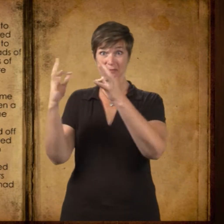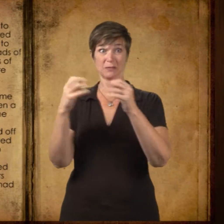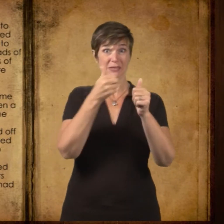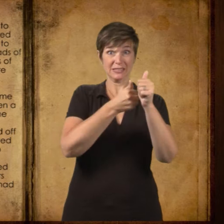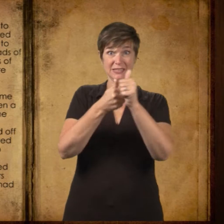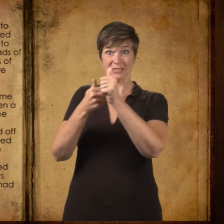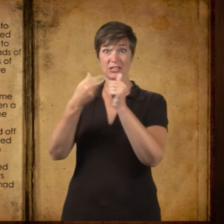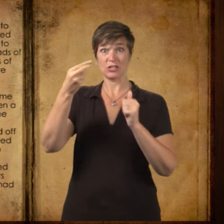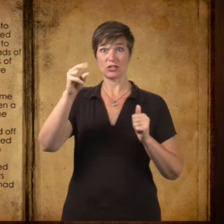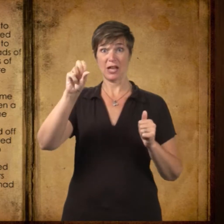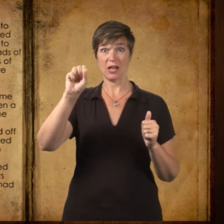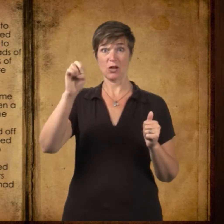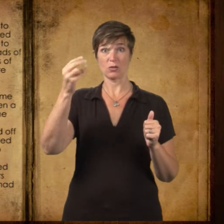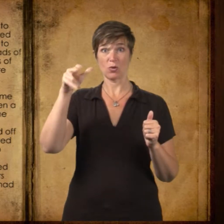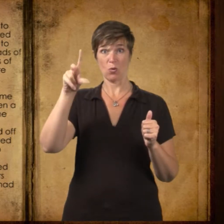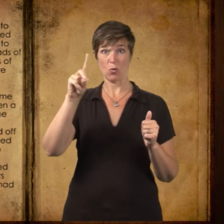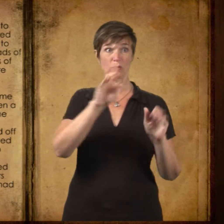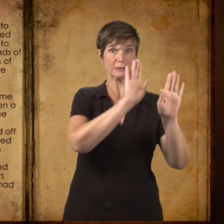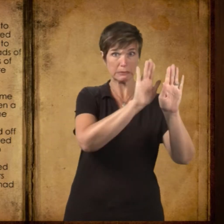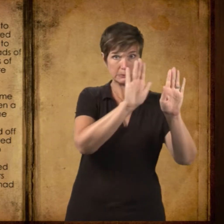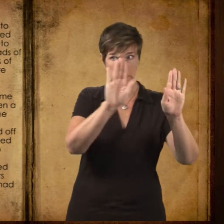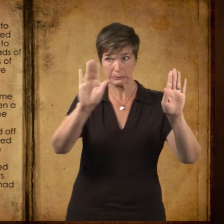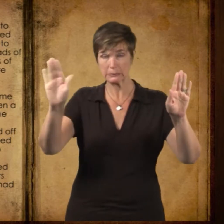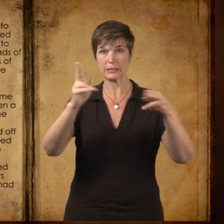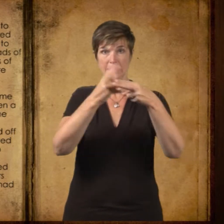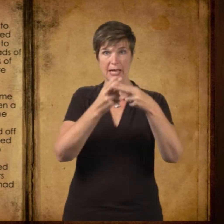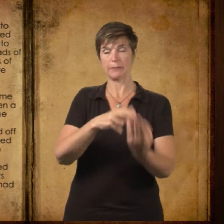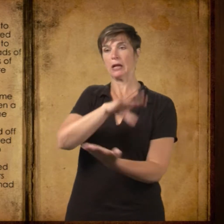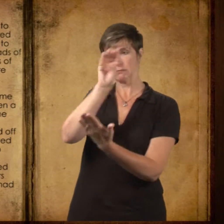members of each household in each family,